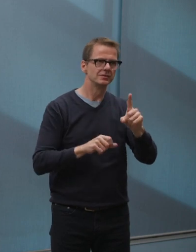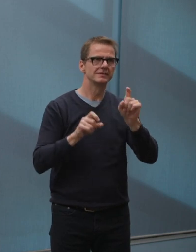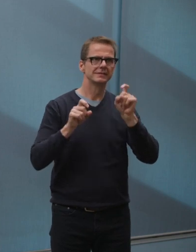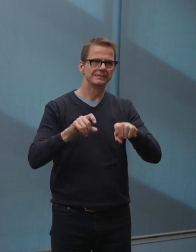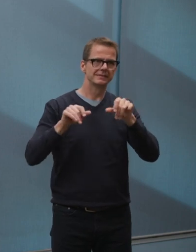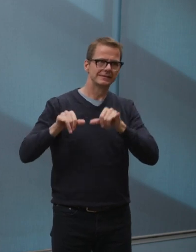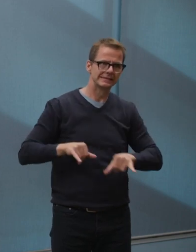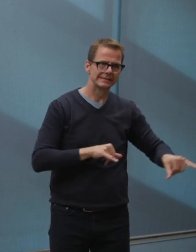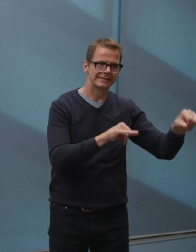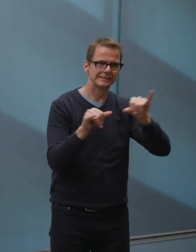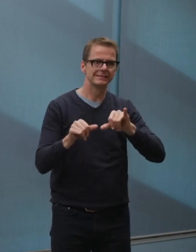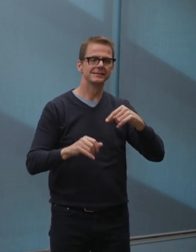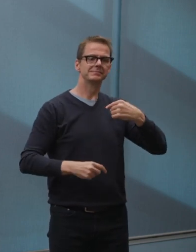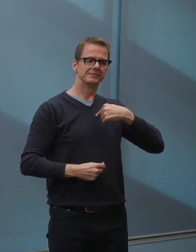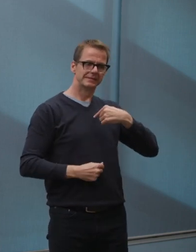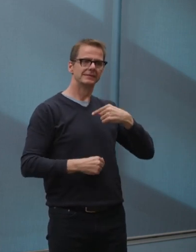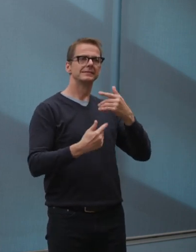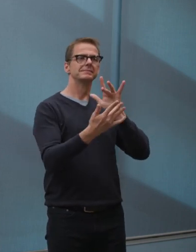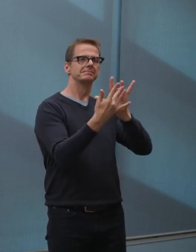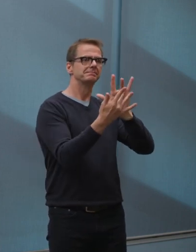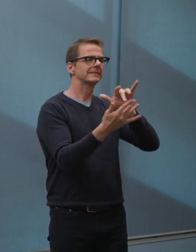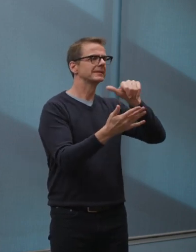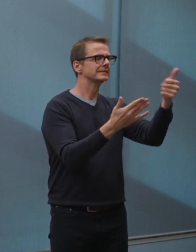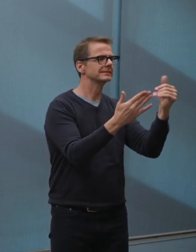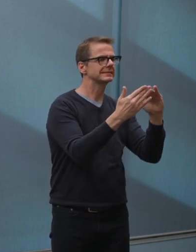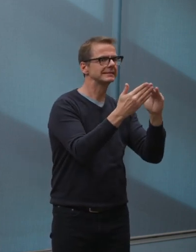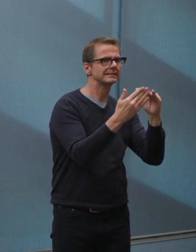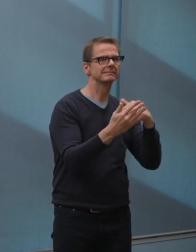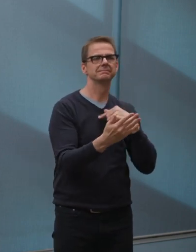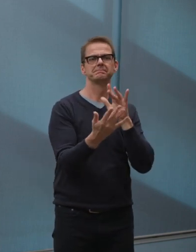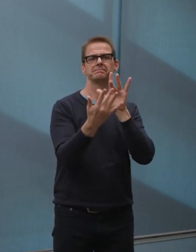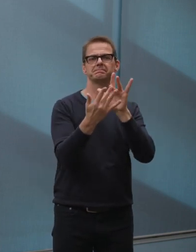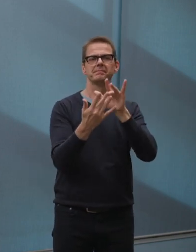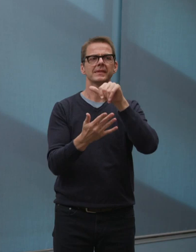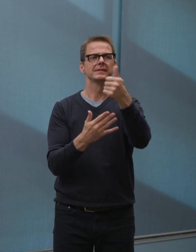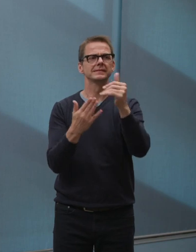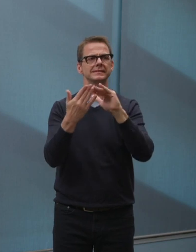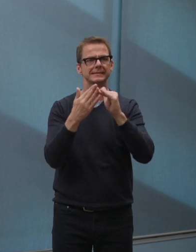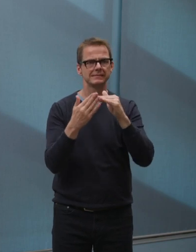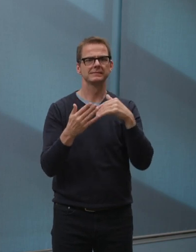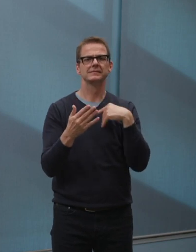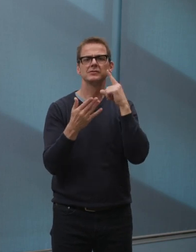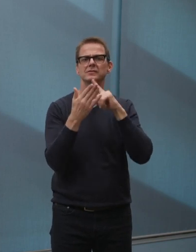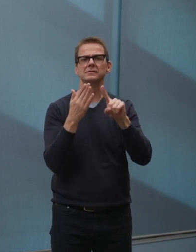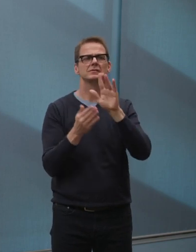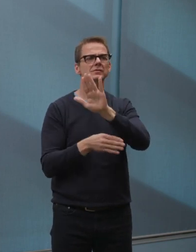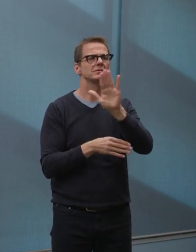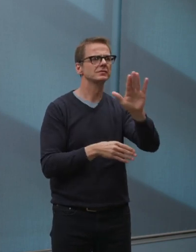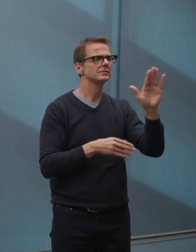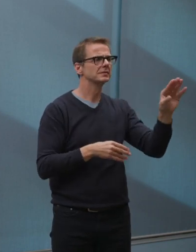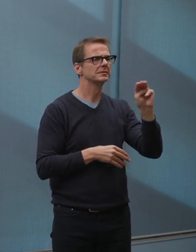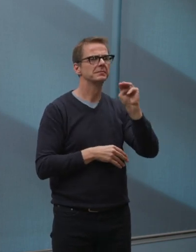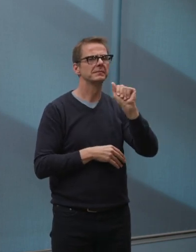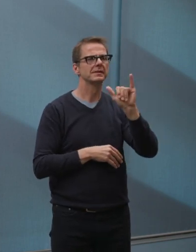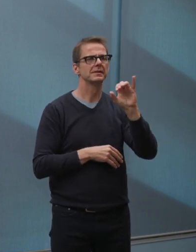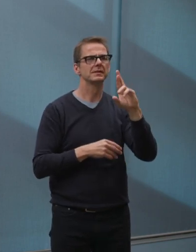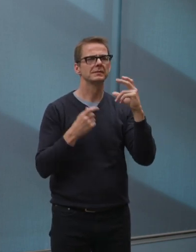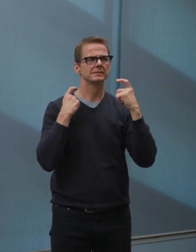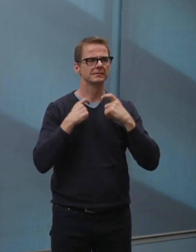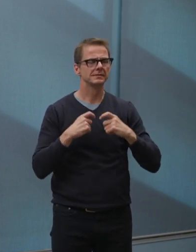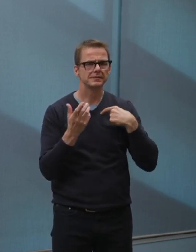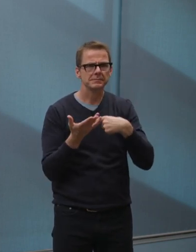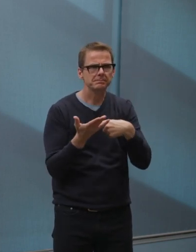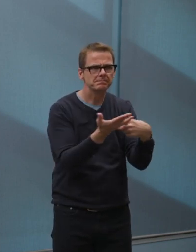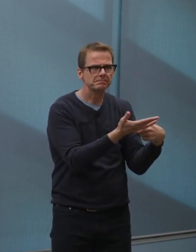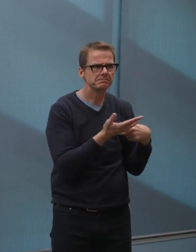position. And they, like us, are seeking clarity from the province. Now, the truth is, we all need more and clearer